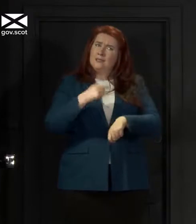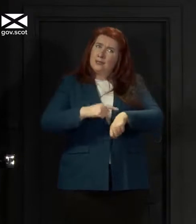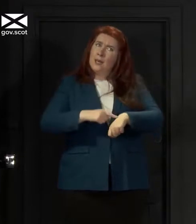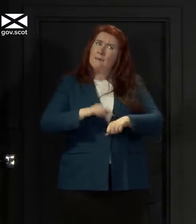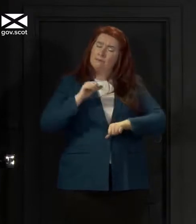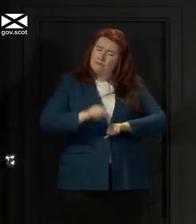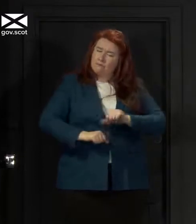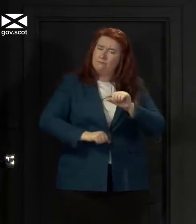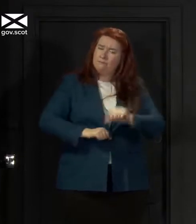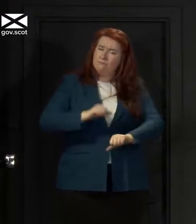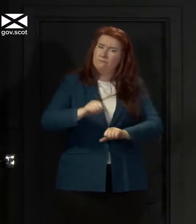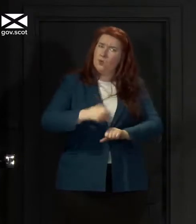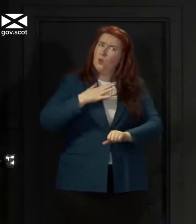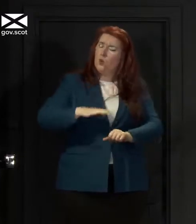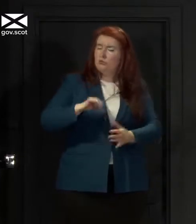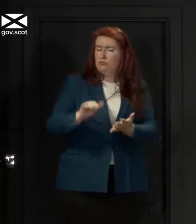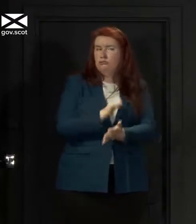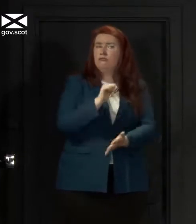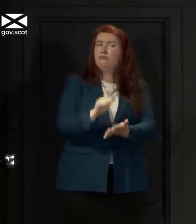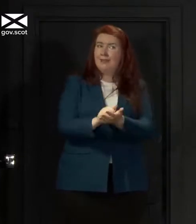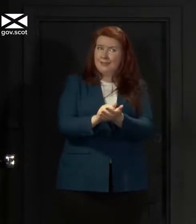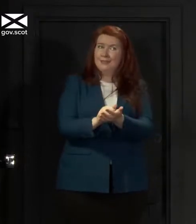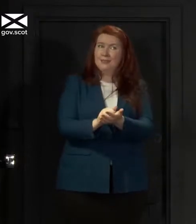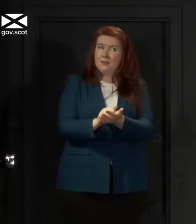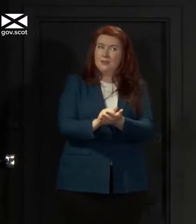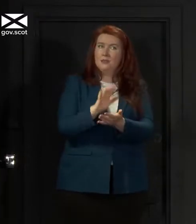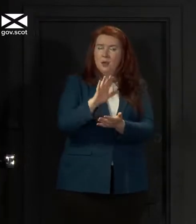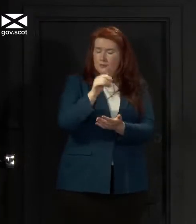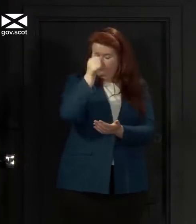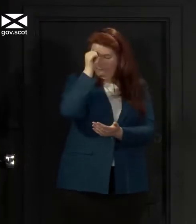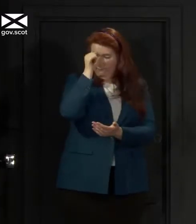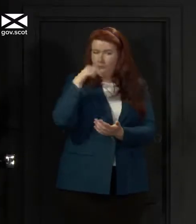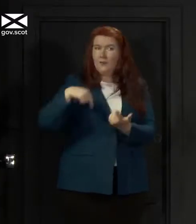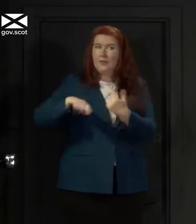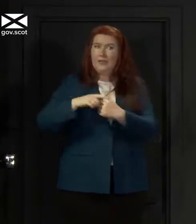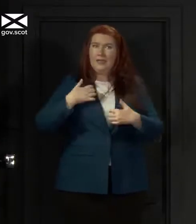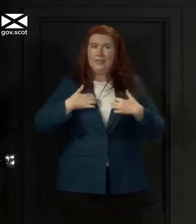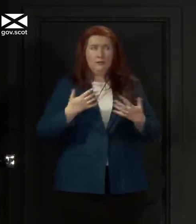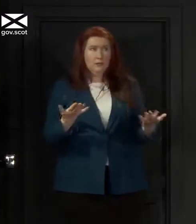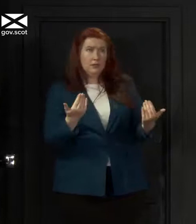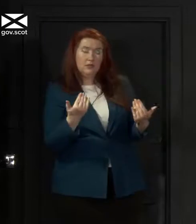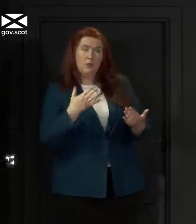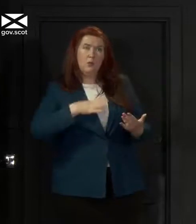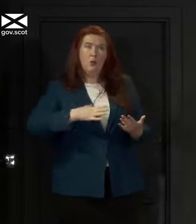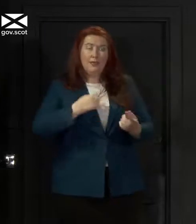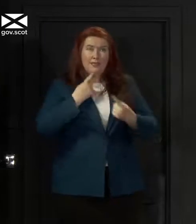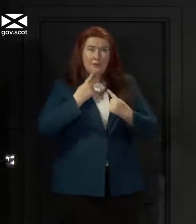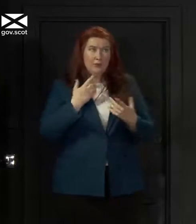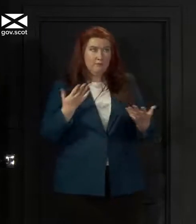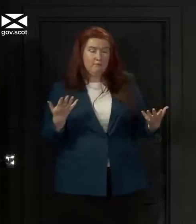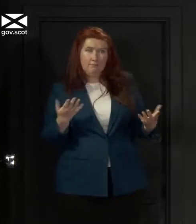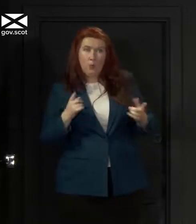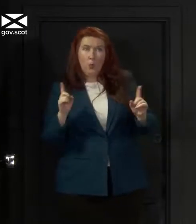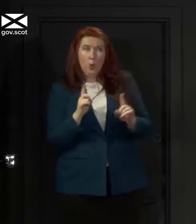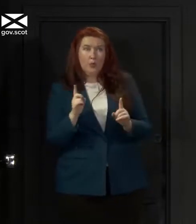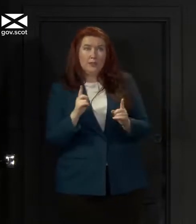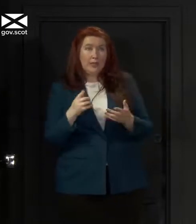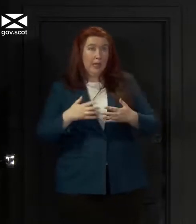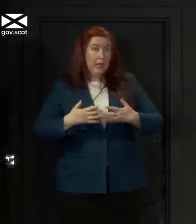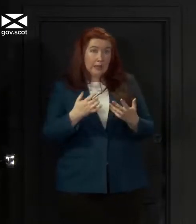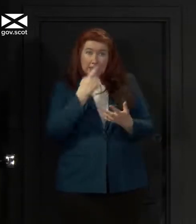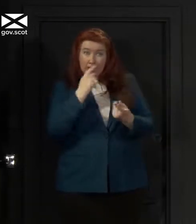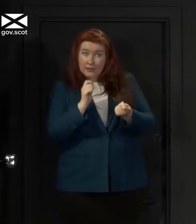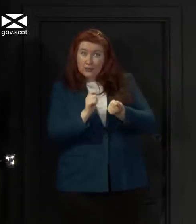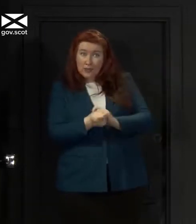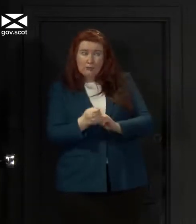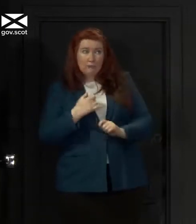right, notwithstanding the fact that I know that they are very keen to know what, if anything, can